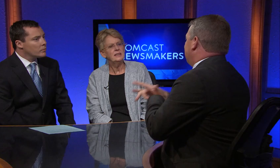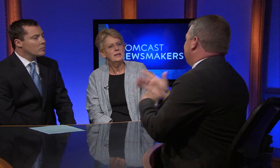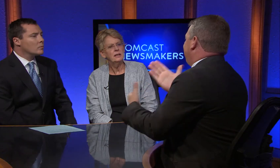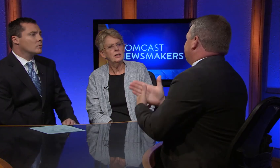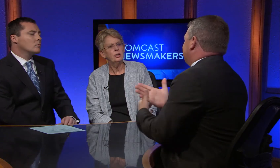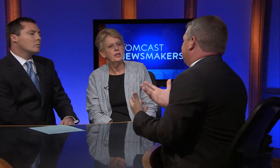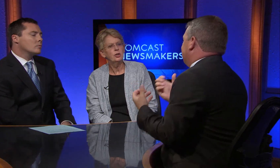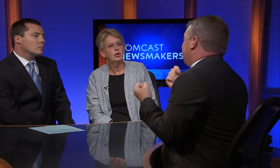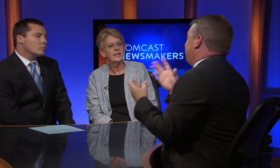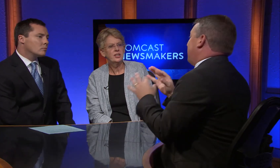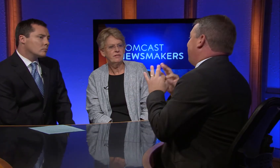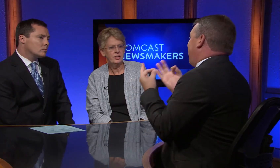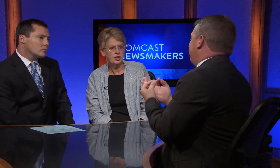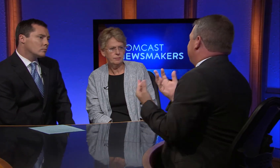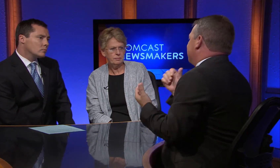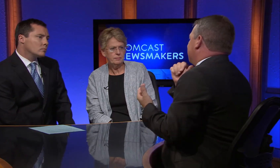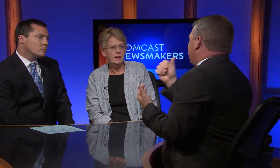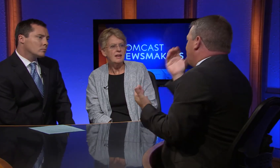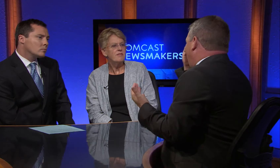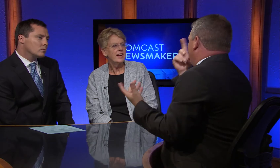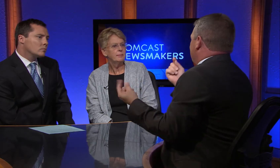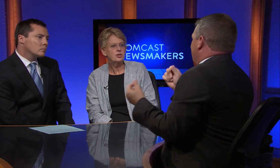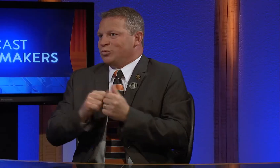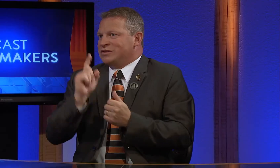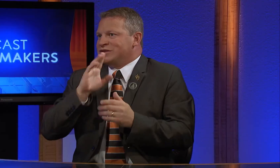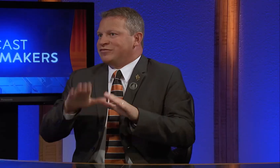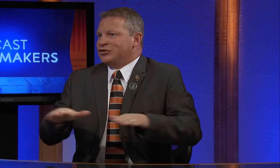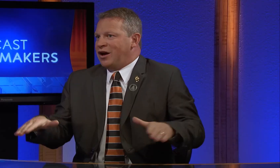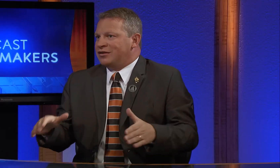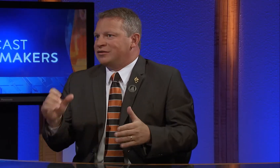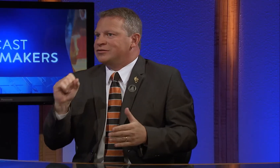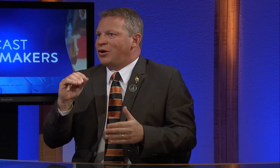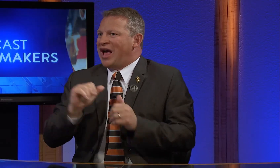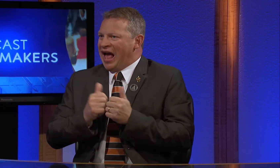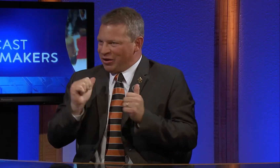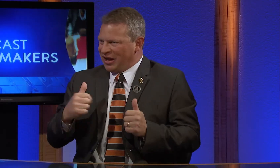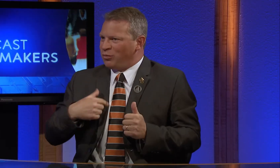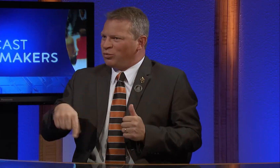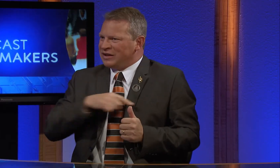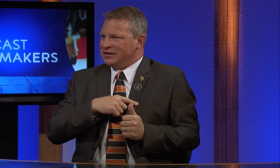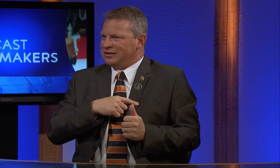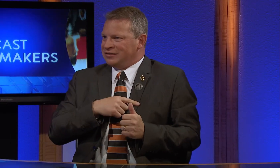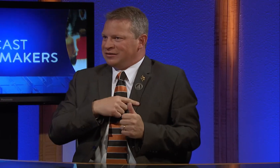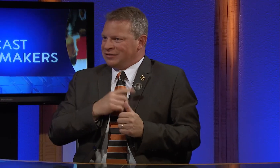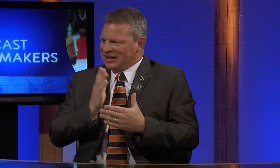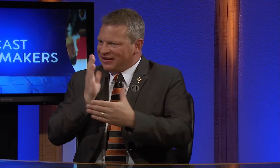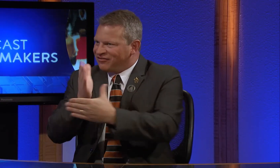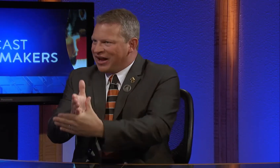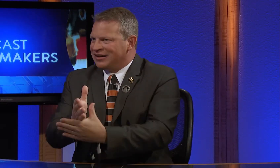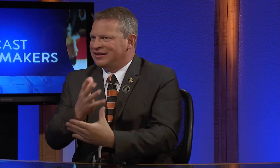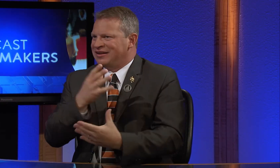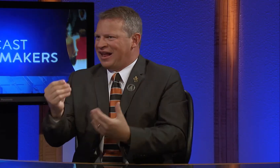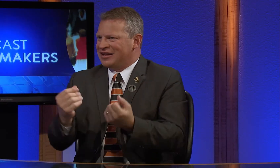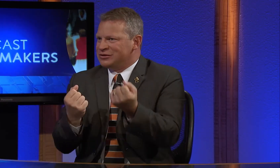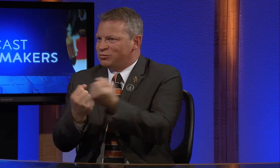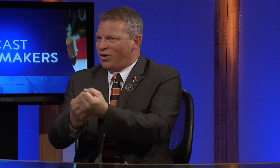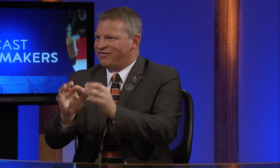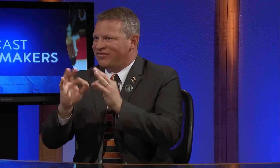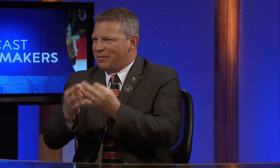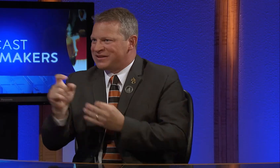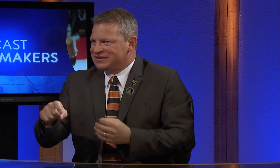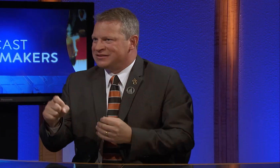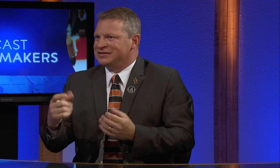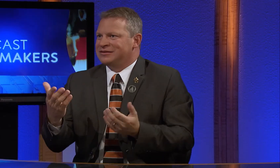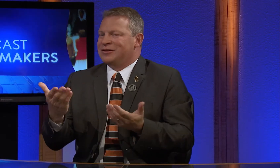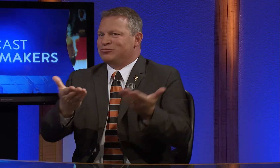Secondly, the early intervention. Families often do not know what to do with their deaf or hard of hearing child. So we need to